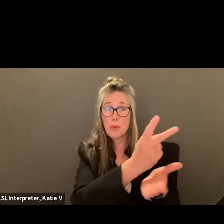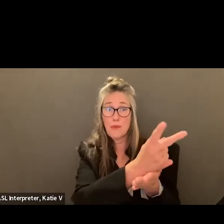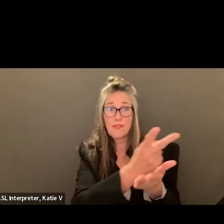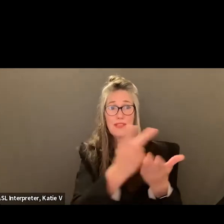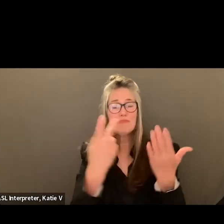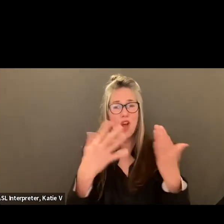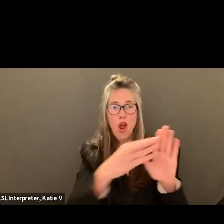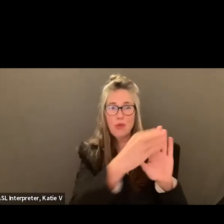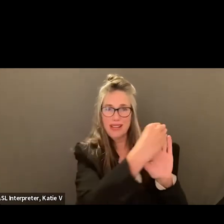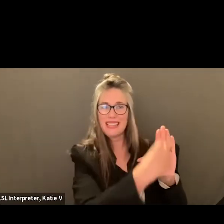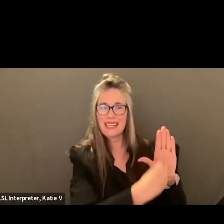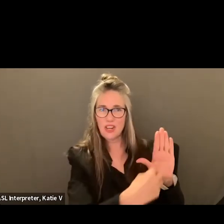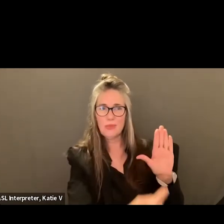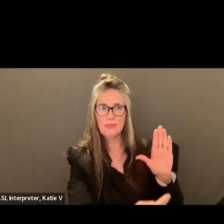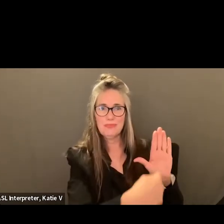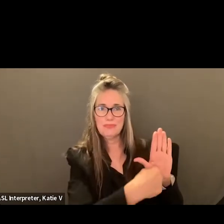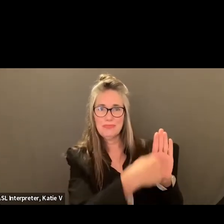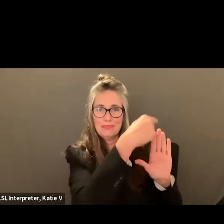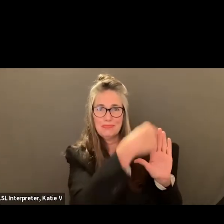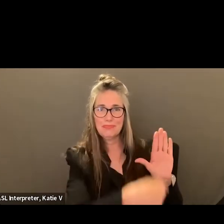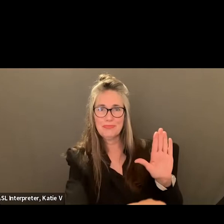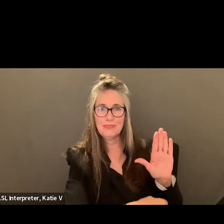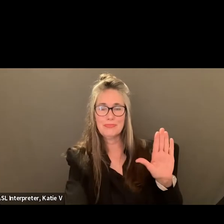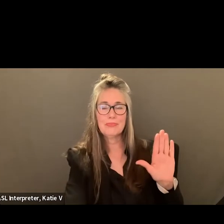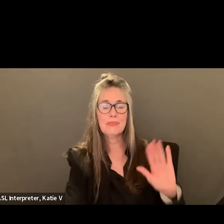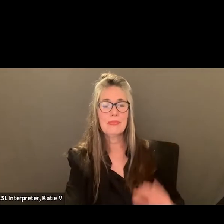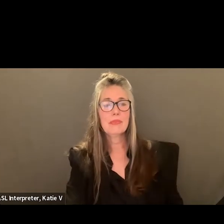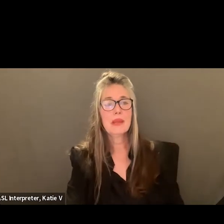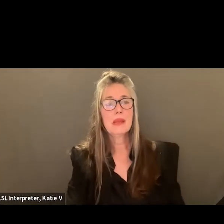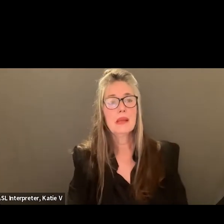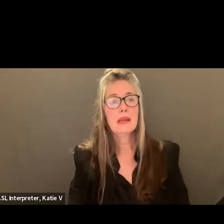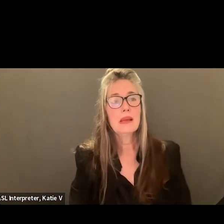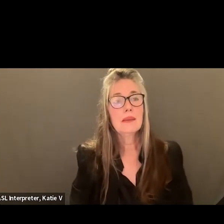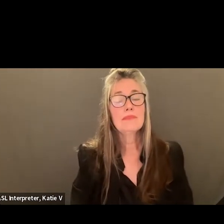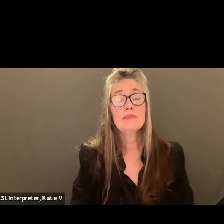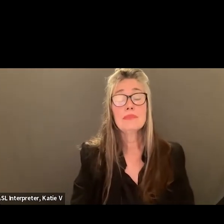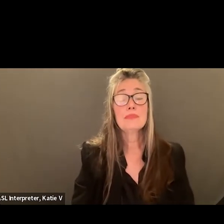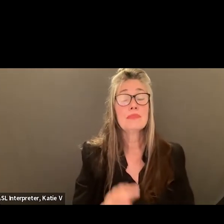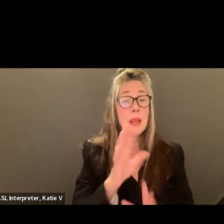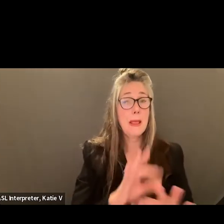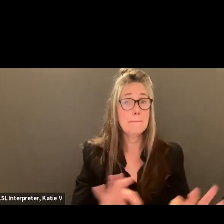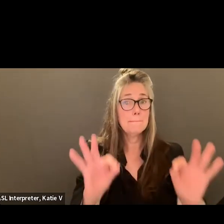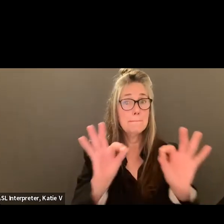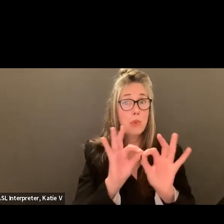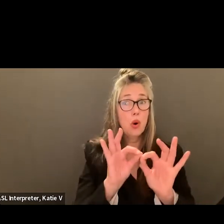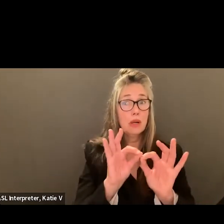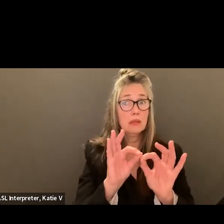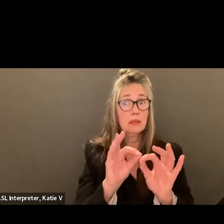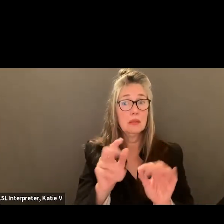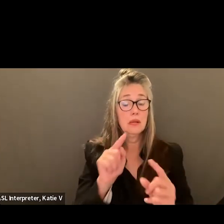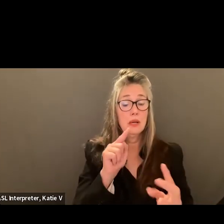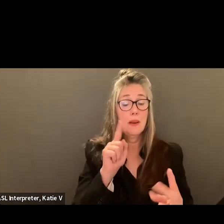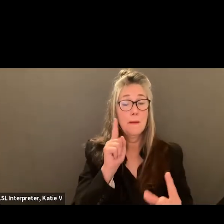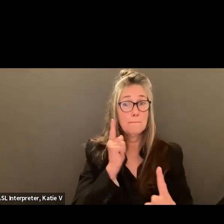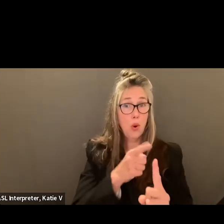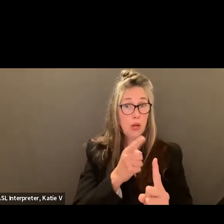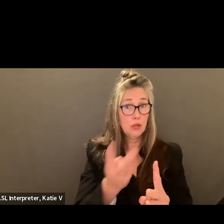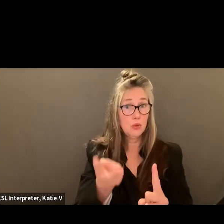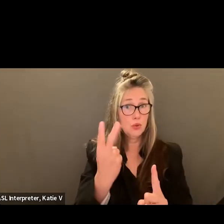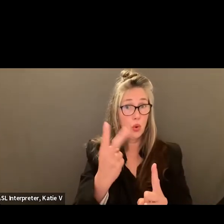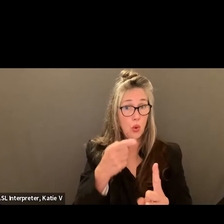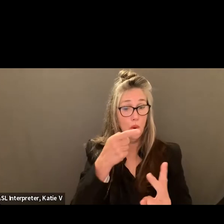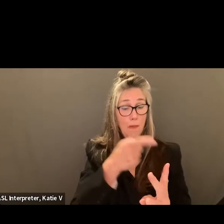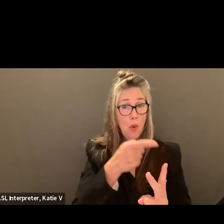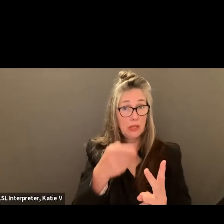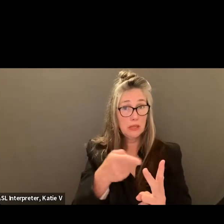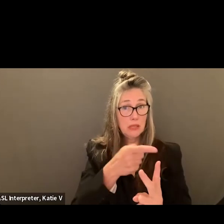two really key points here. One of the positions will be